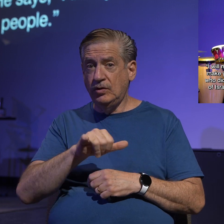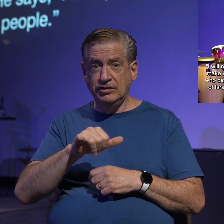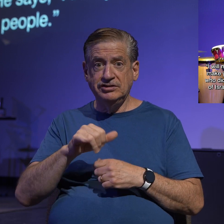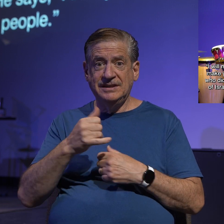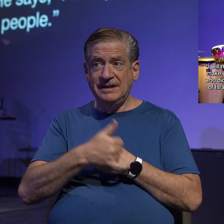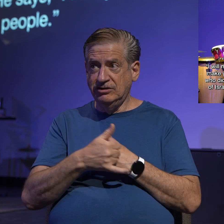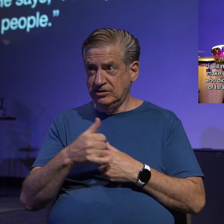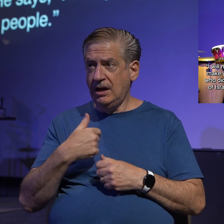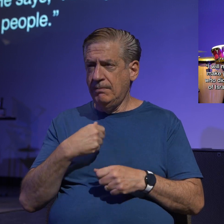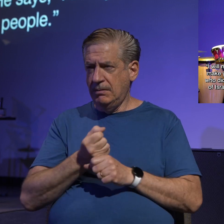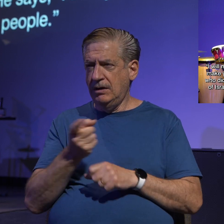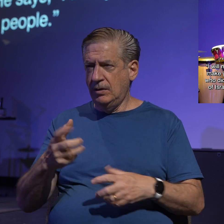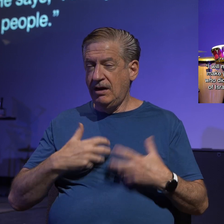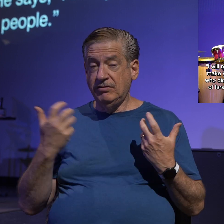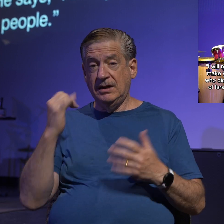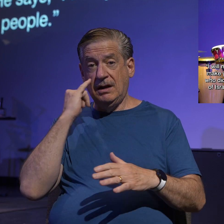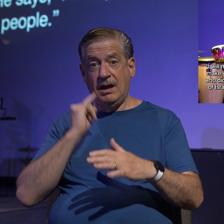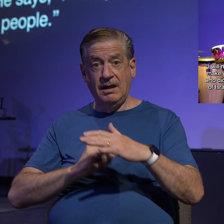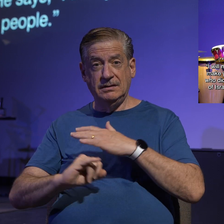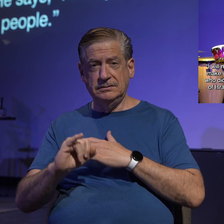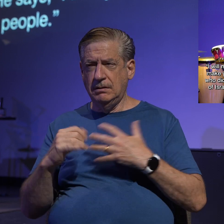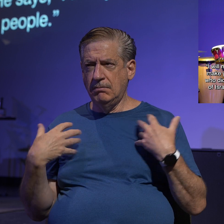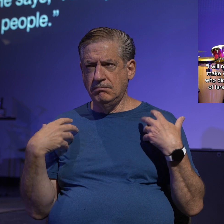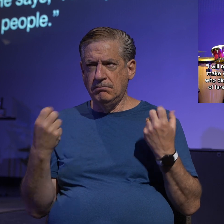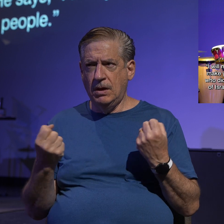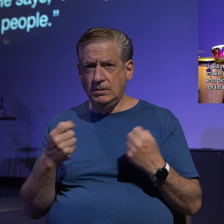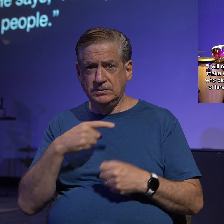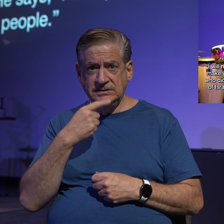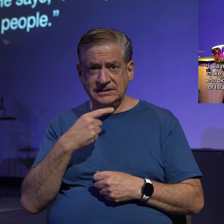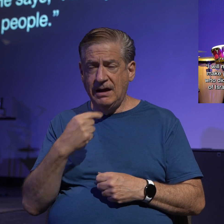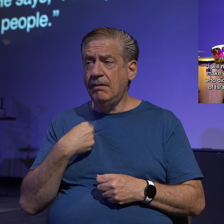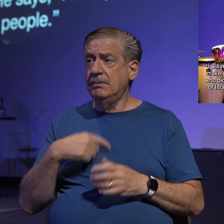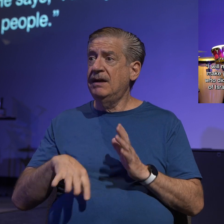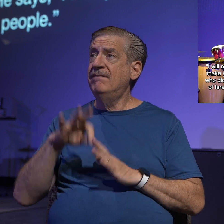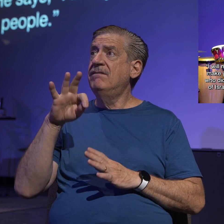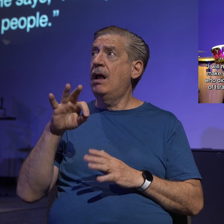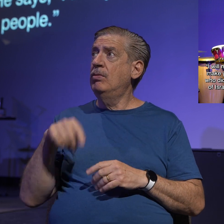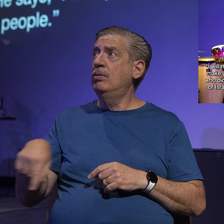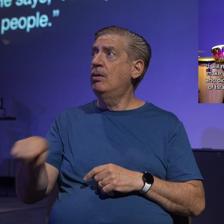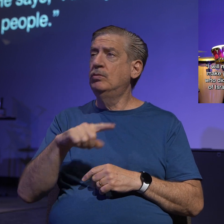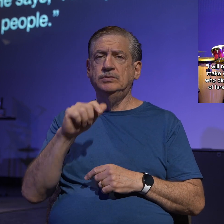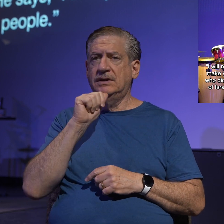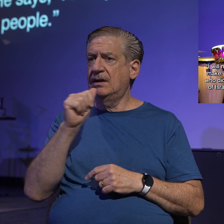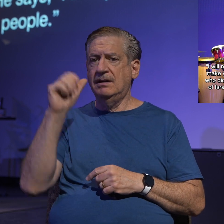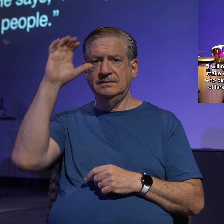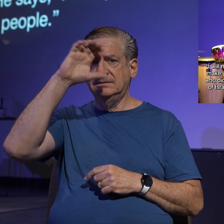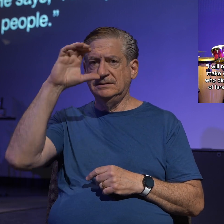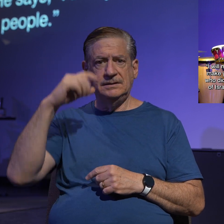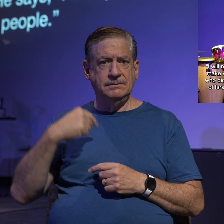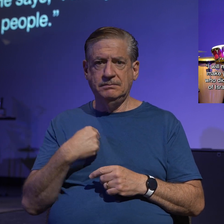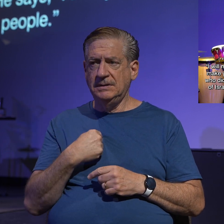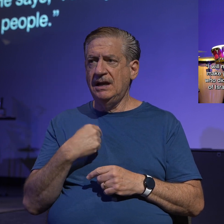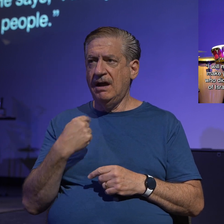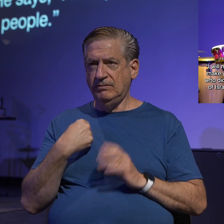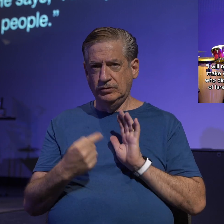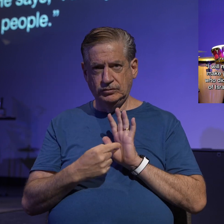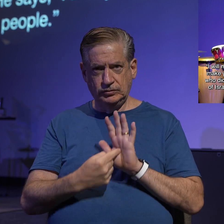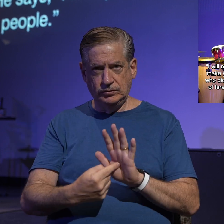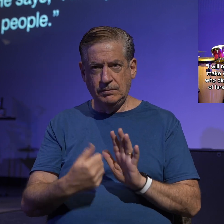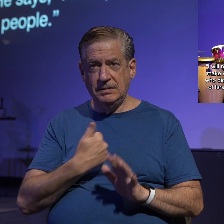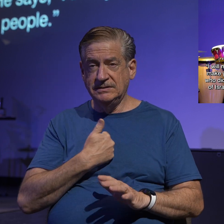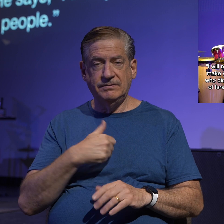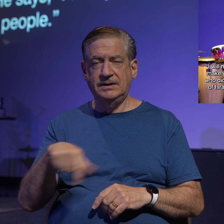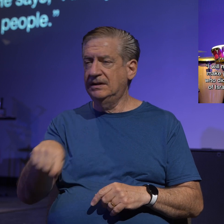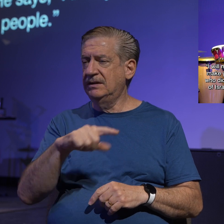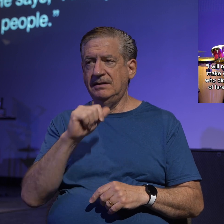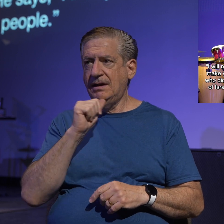Then Isaiah is so bold as to say, I have been found by those who did not seek me. I have shown myself to those